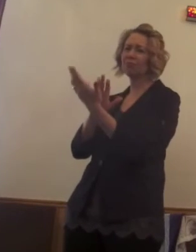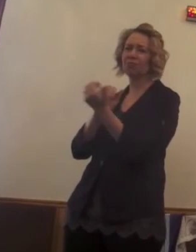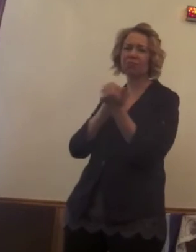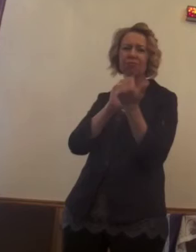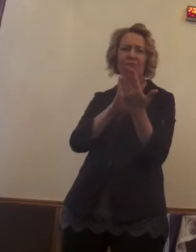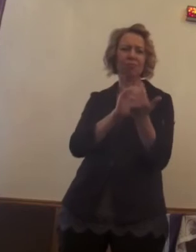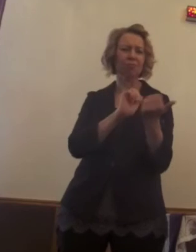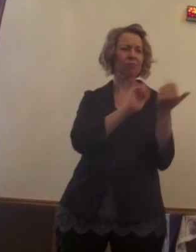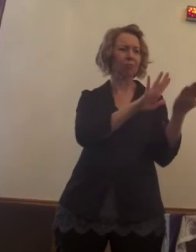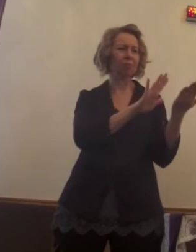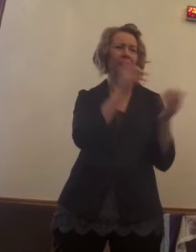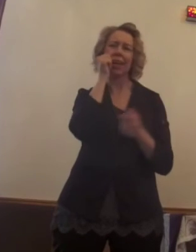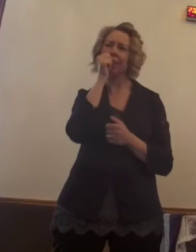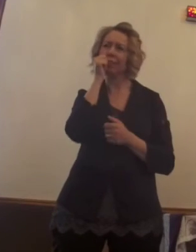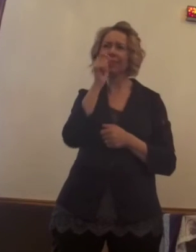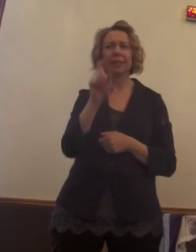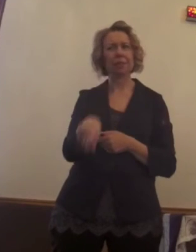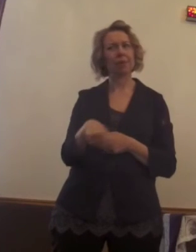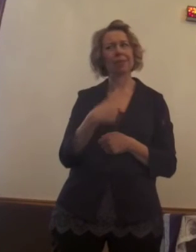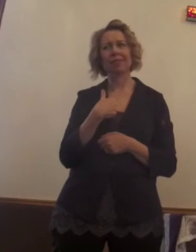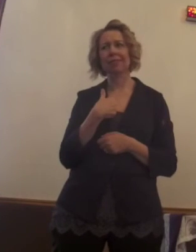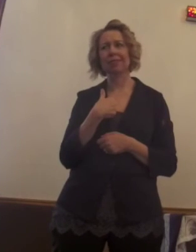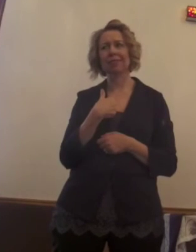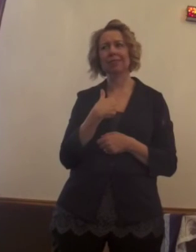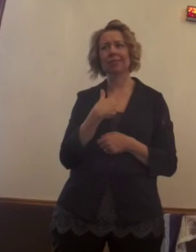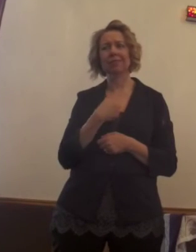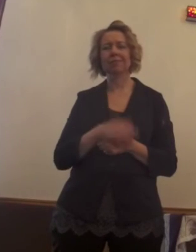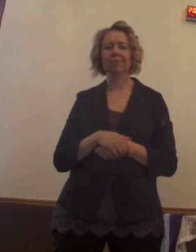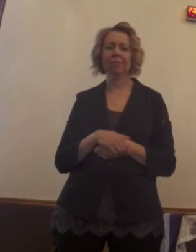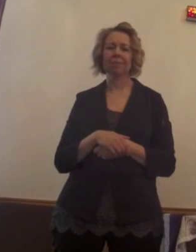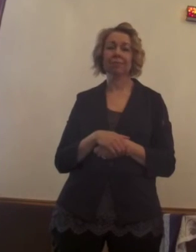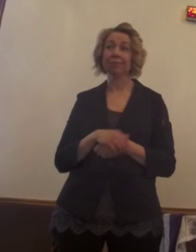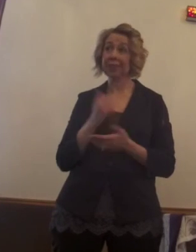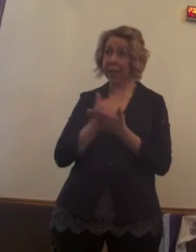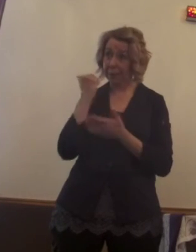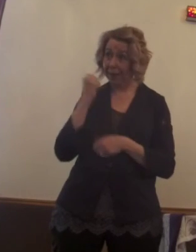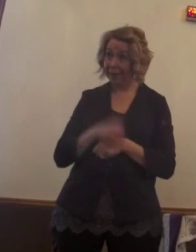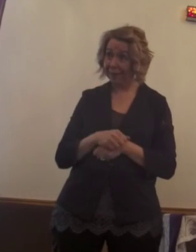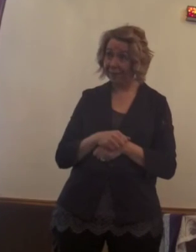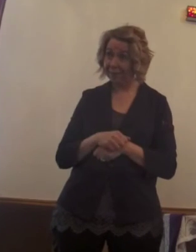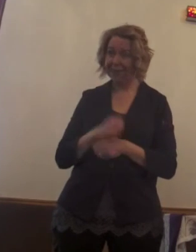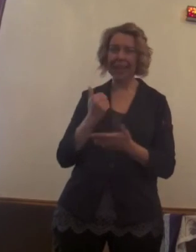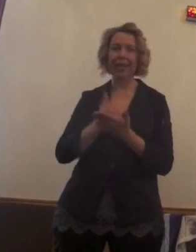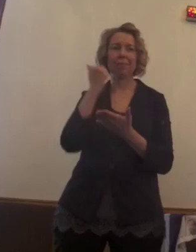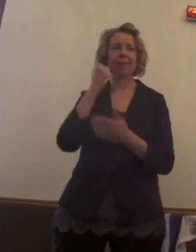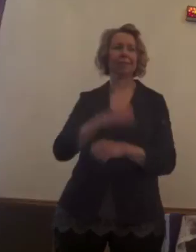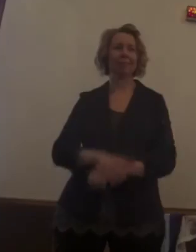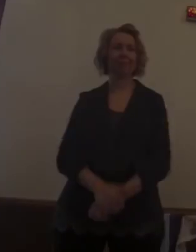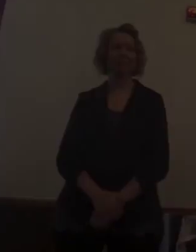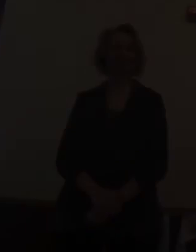each and every day through that. Amen? Amen. Amen.